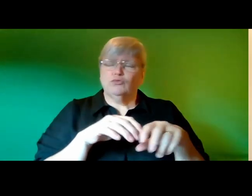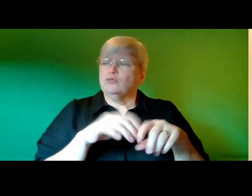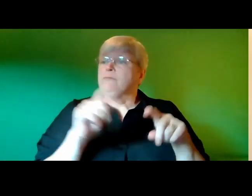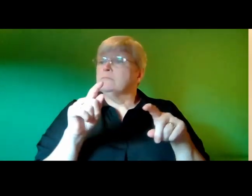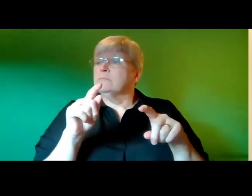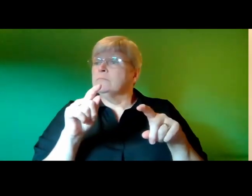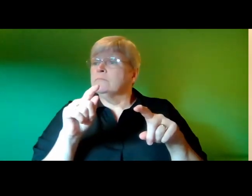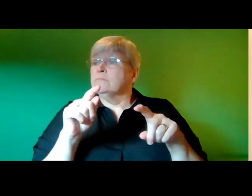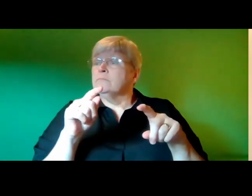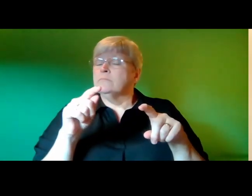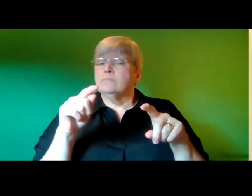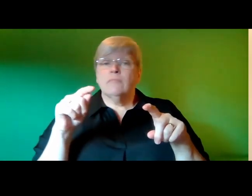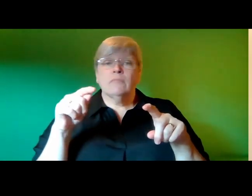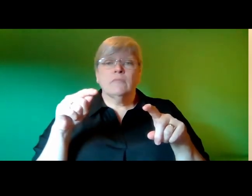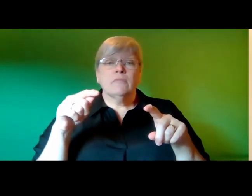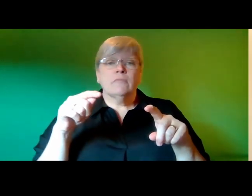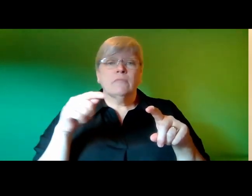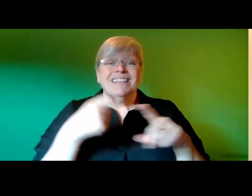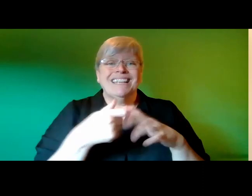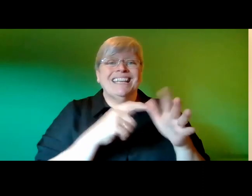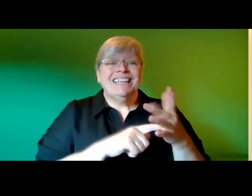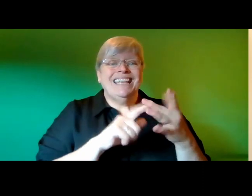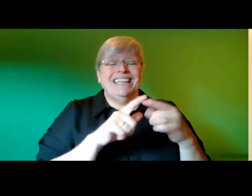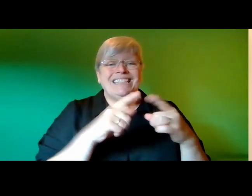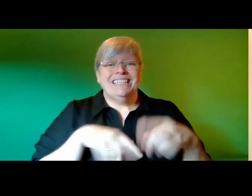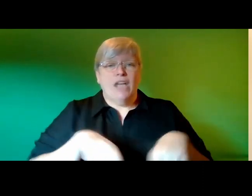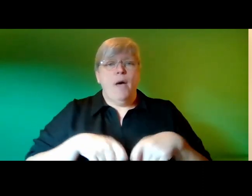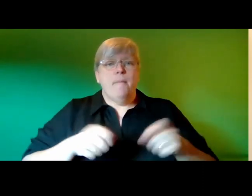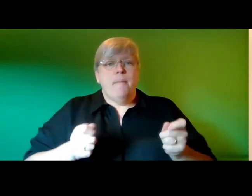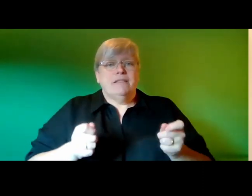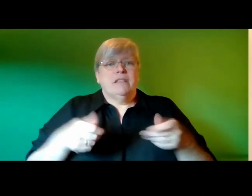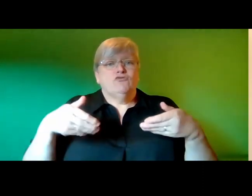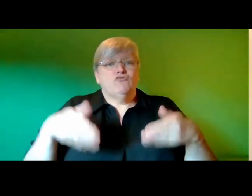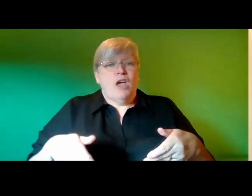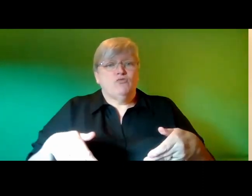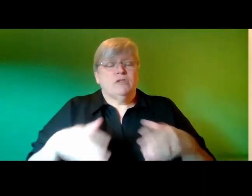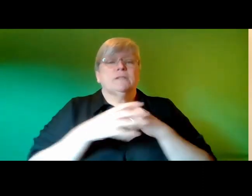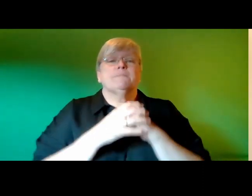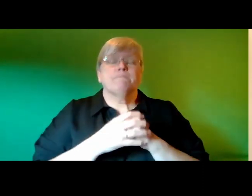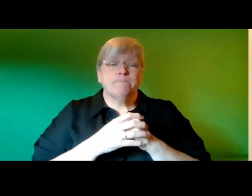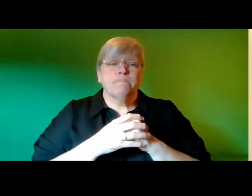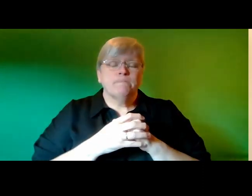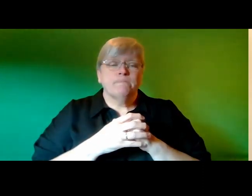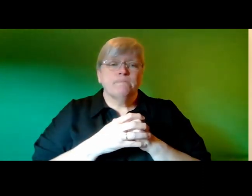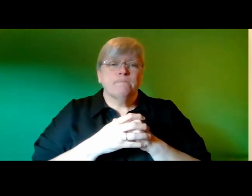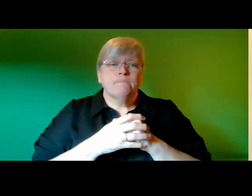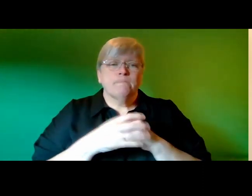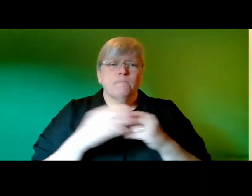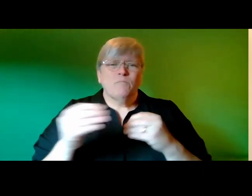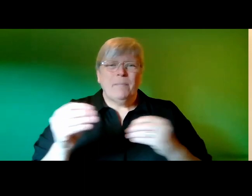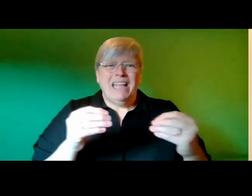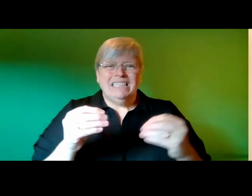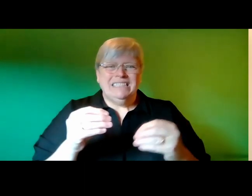rhythm katie starts unbuttoning her trousers and brings them down slightly the plastic of the